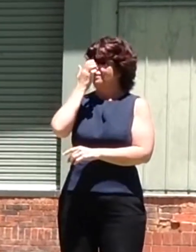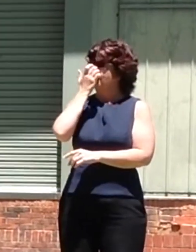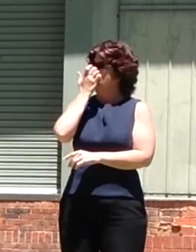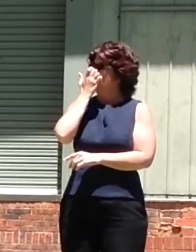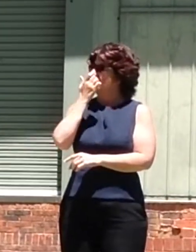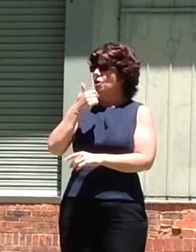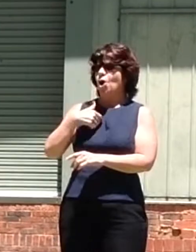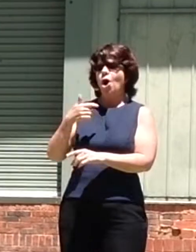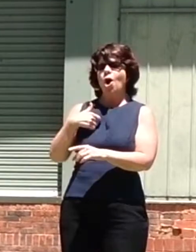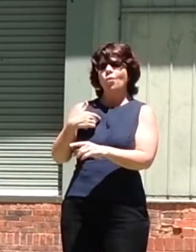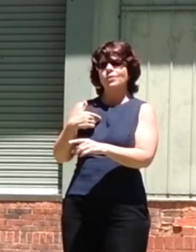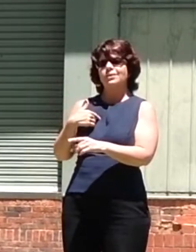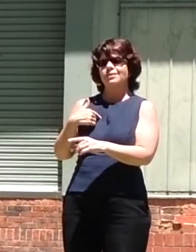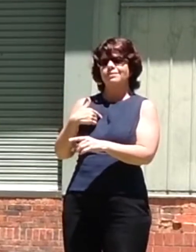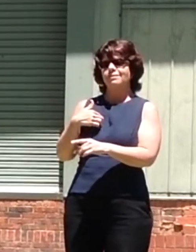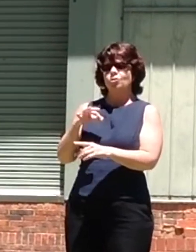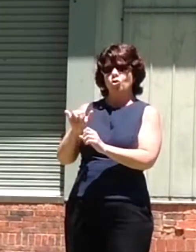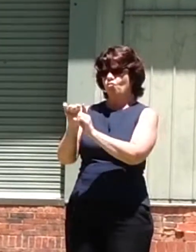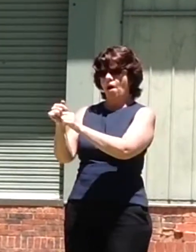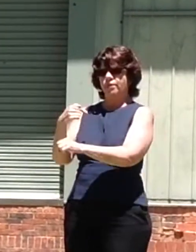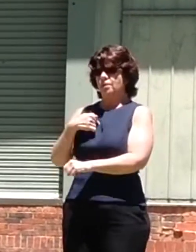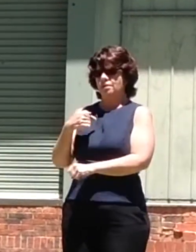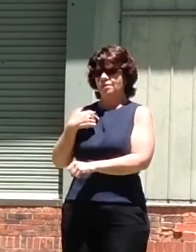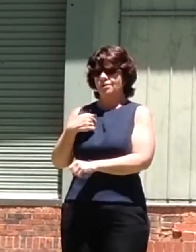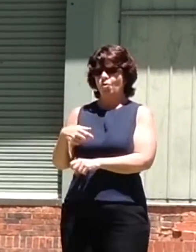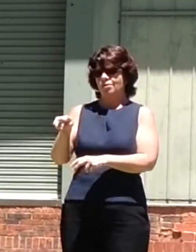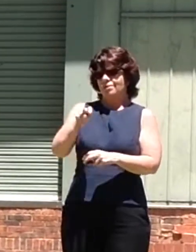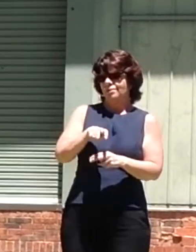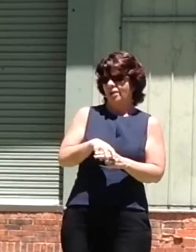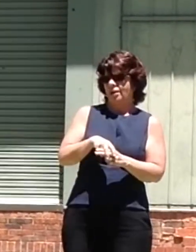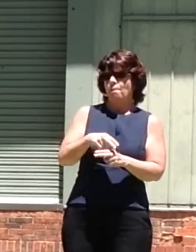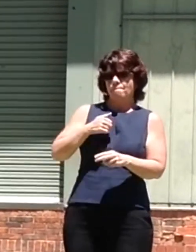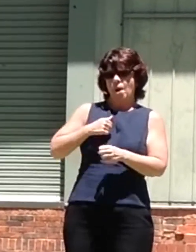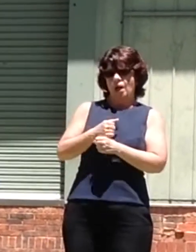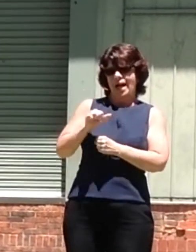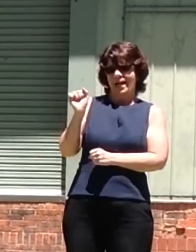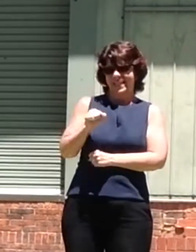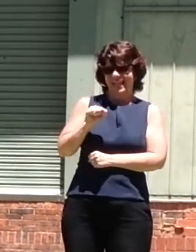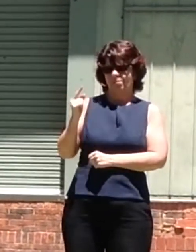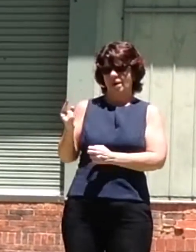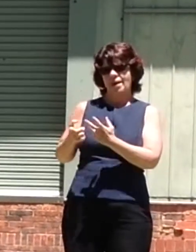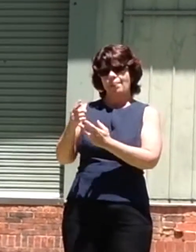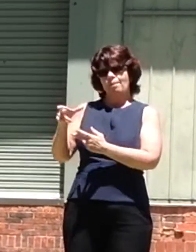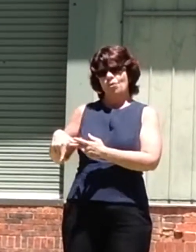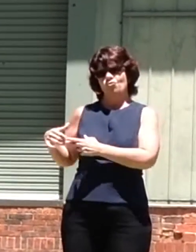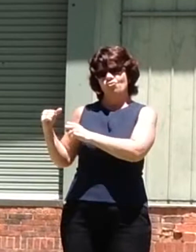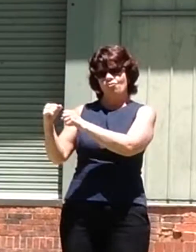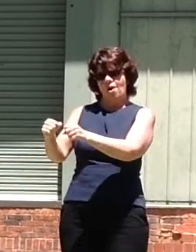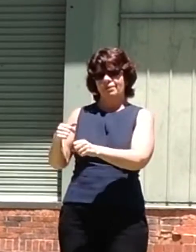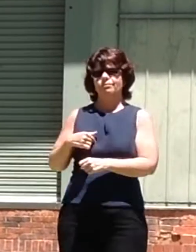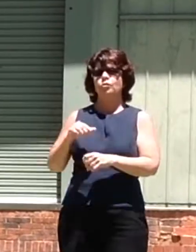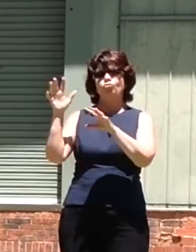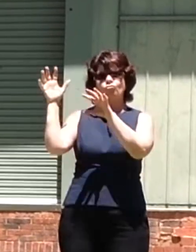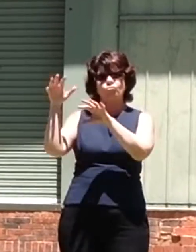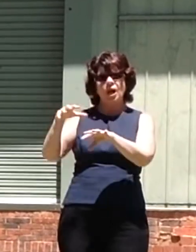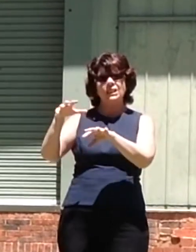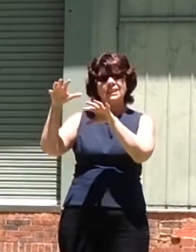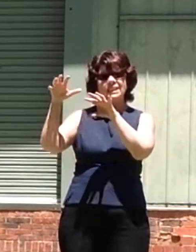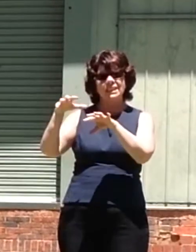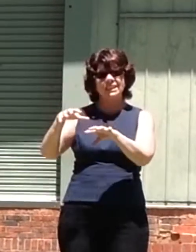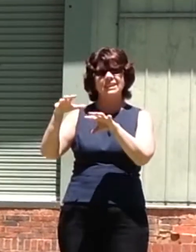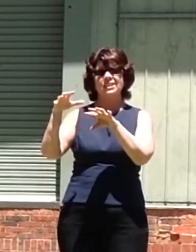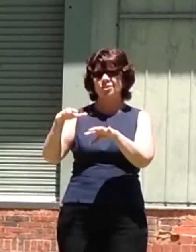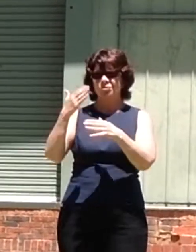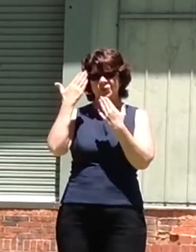was a passenger in my own vehicle and it was raining and we didn't know the road. On a right-hand bend,